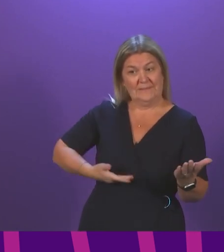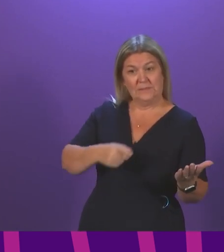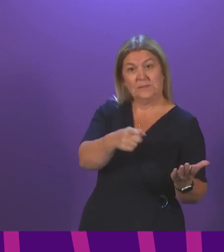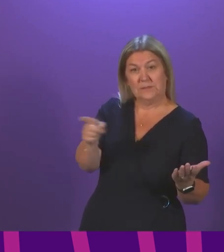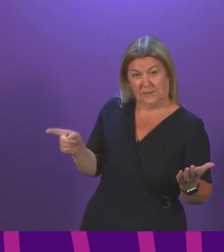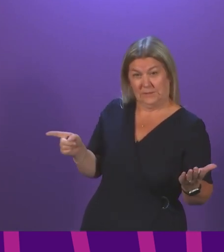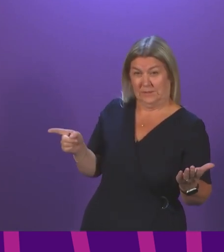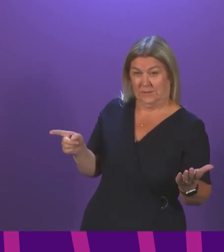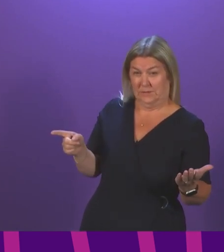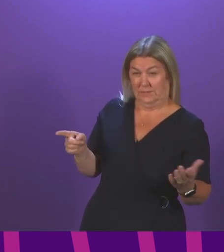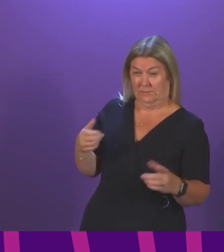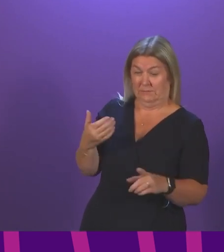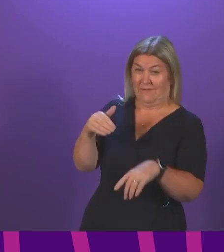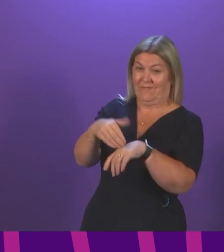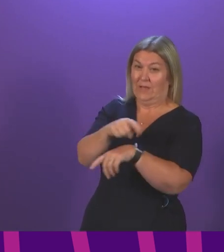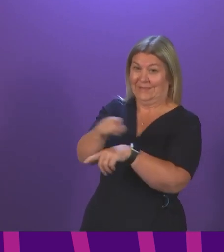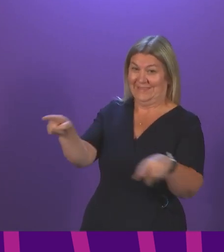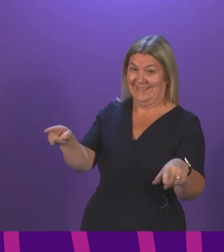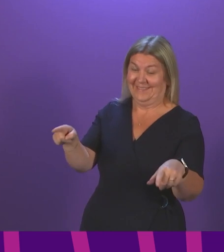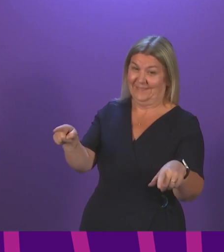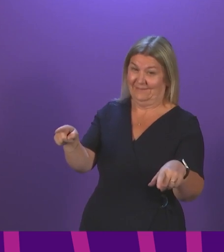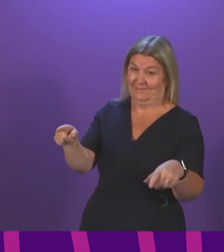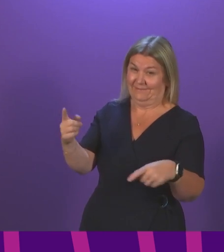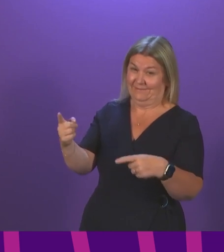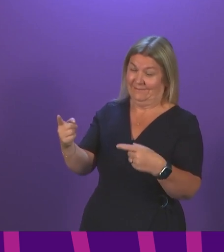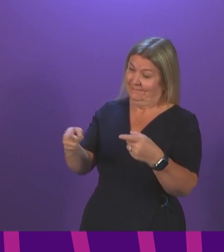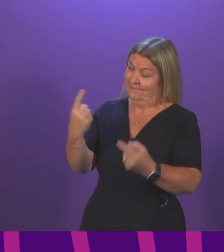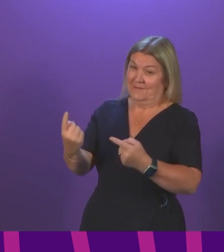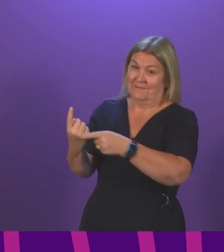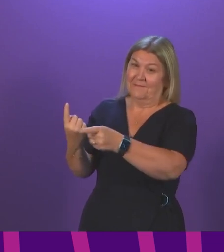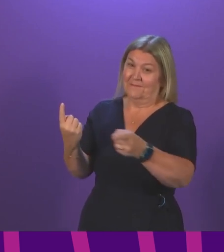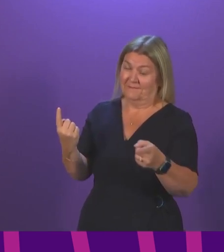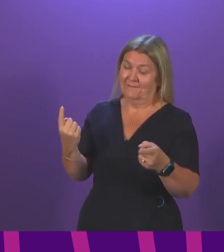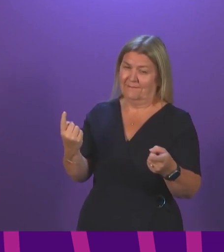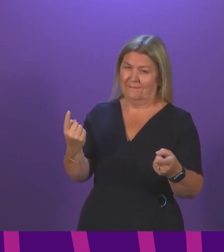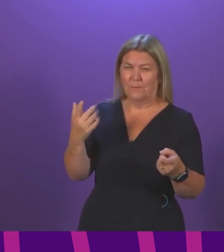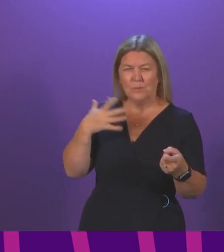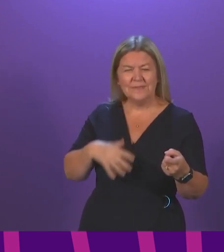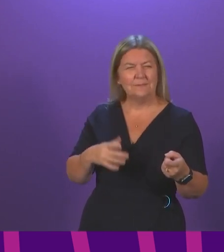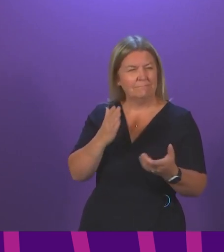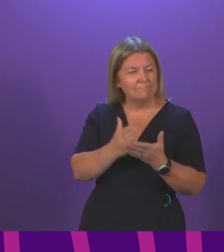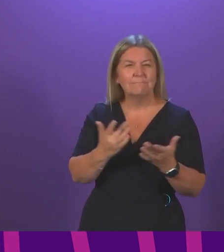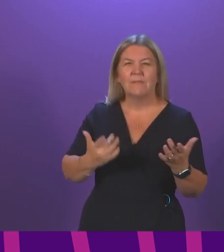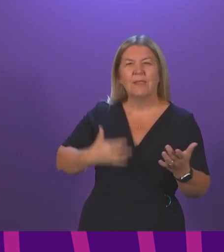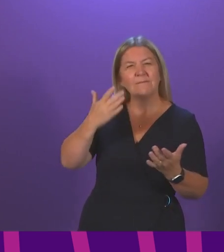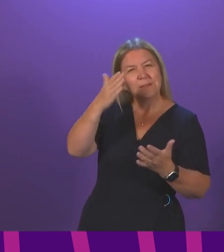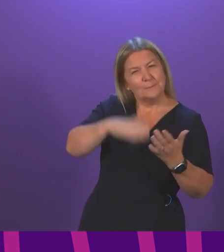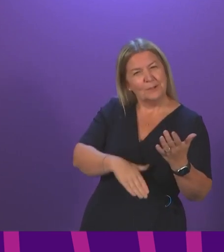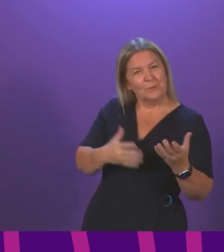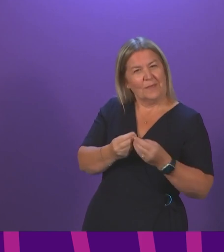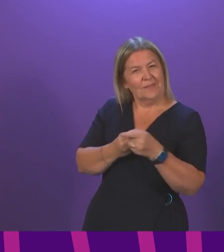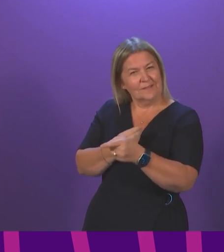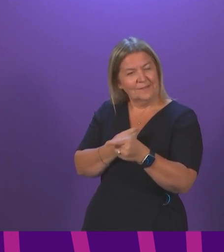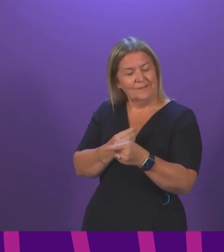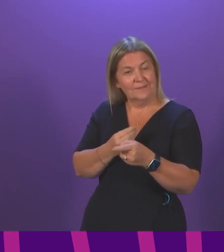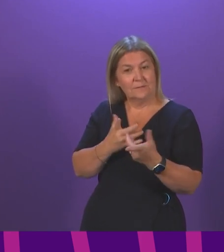menus than this document. So I think we need some real-life experience from the First Minister on this one. So rather than create a